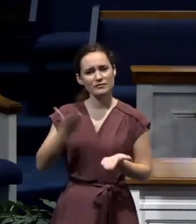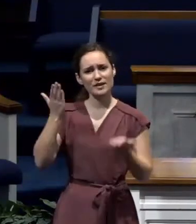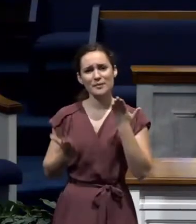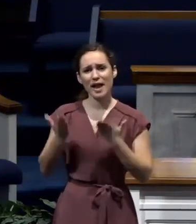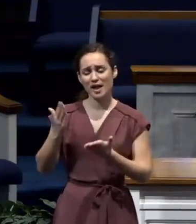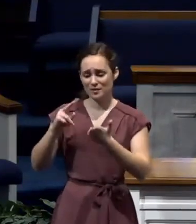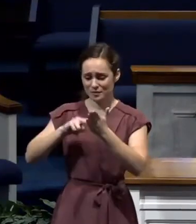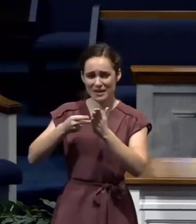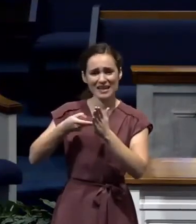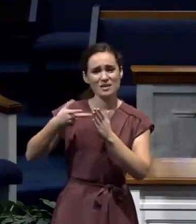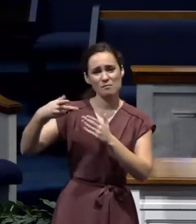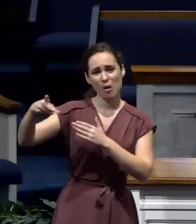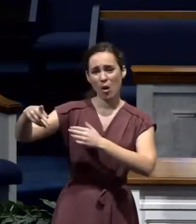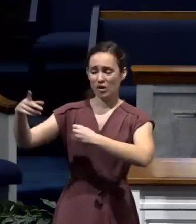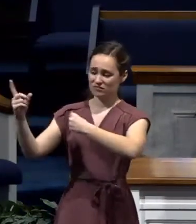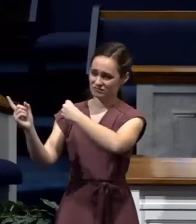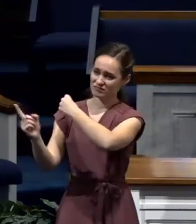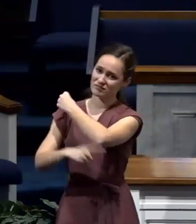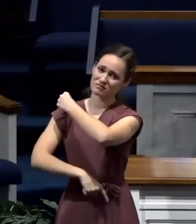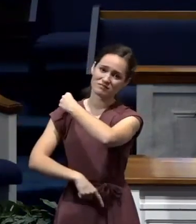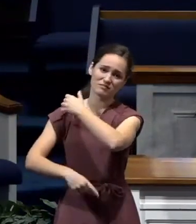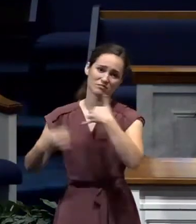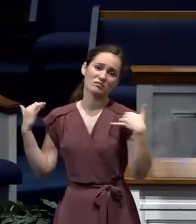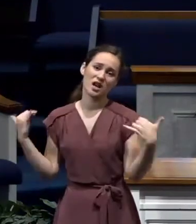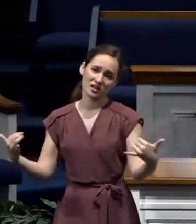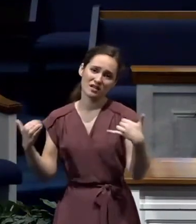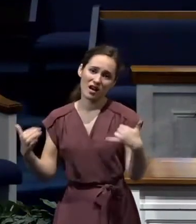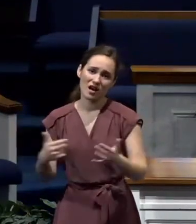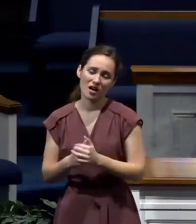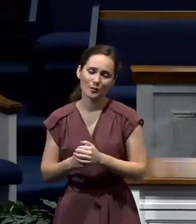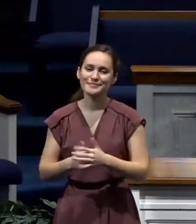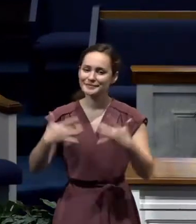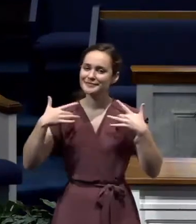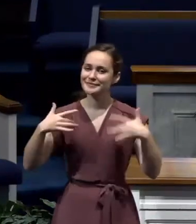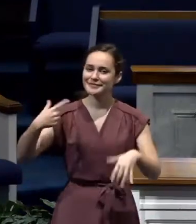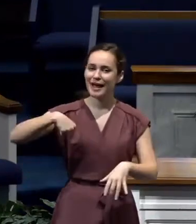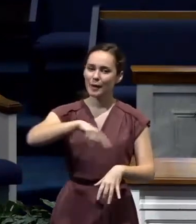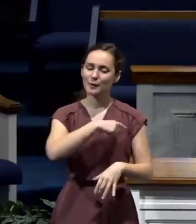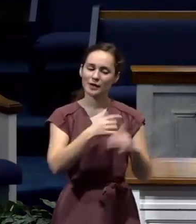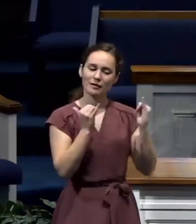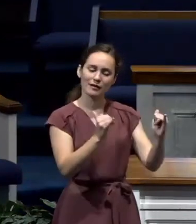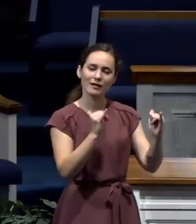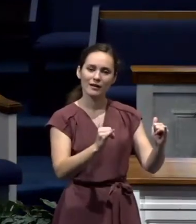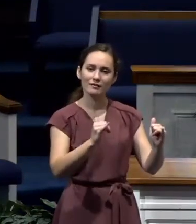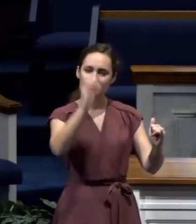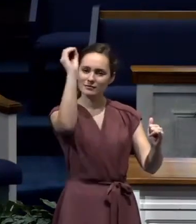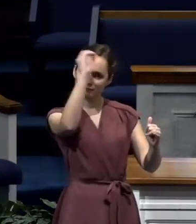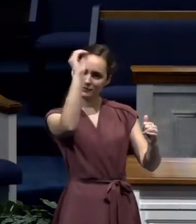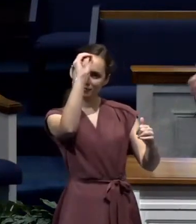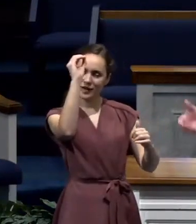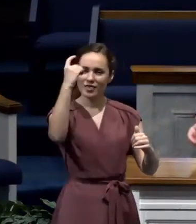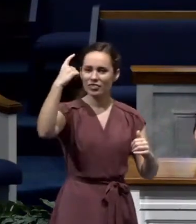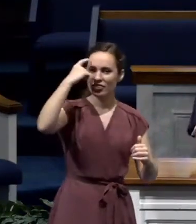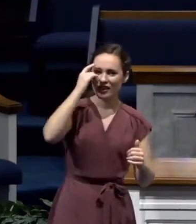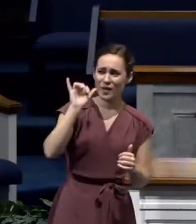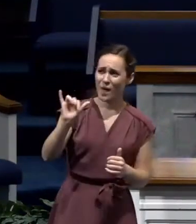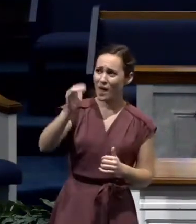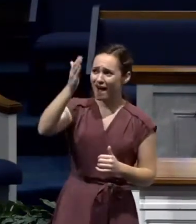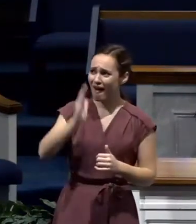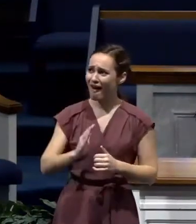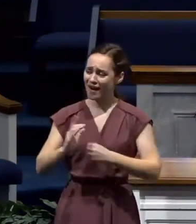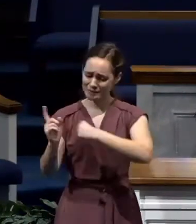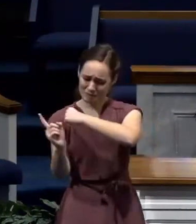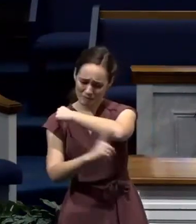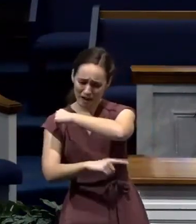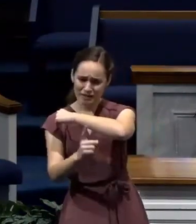God is punishing him. And we have a tendency to think the same things about what's going on in our life right now. Is God punishing the church?